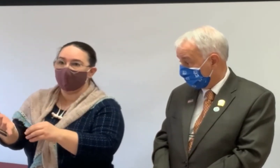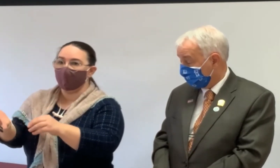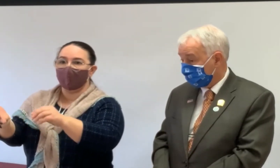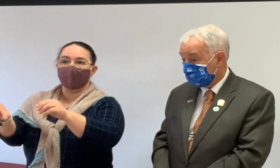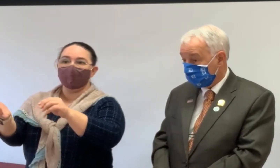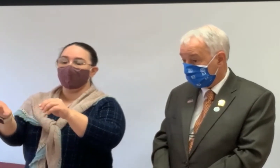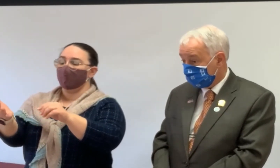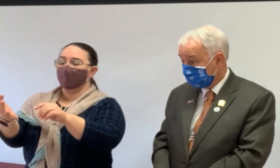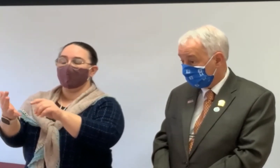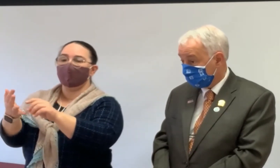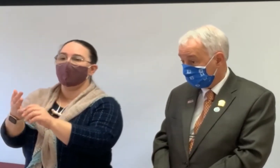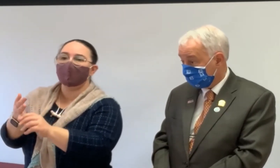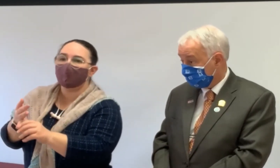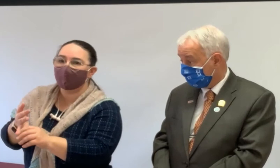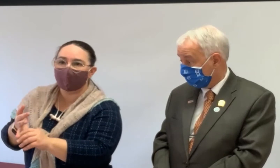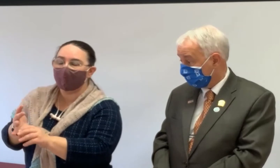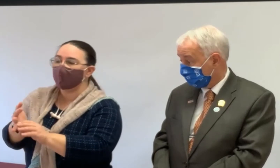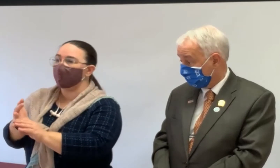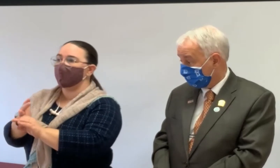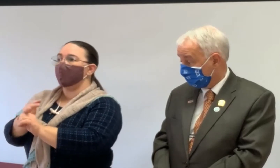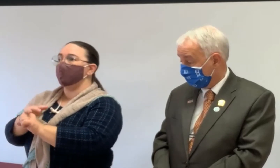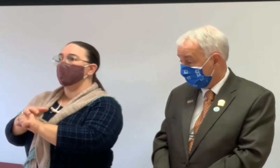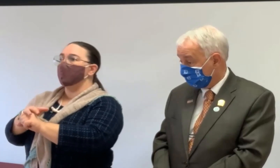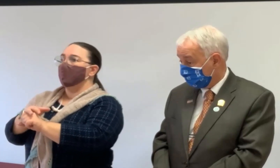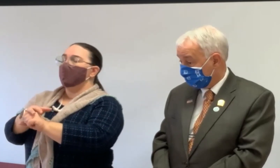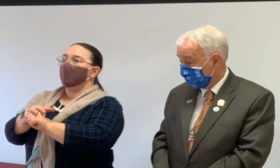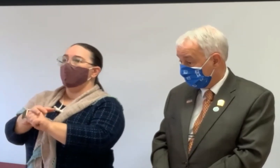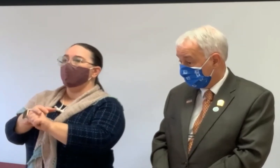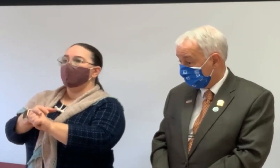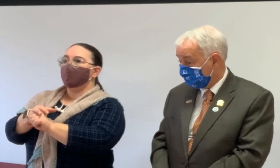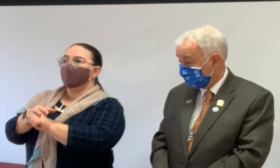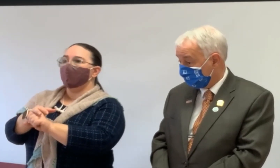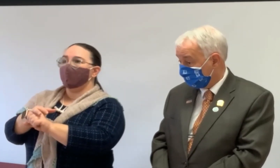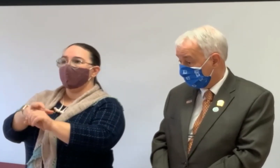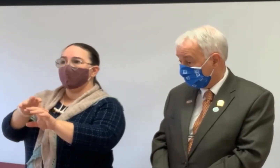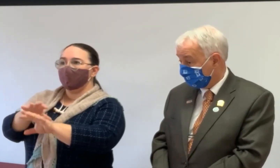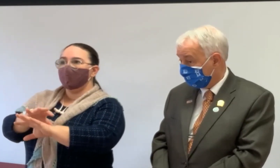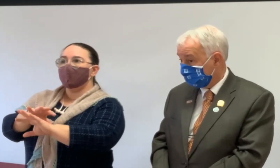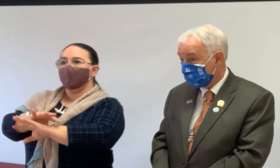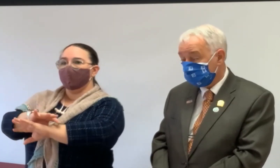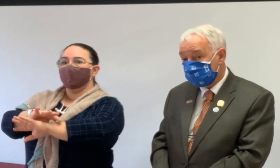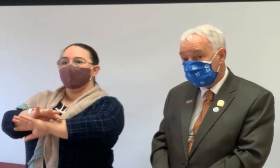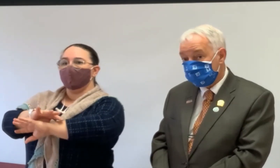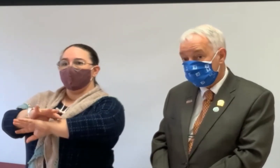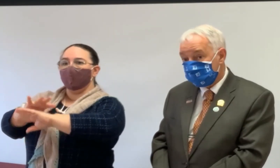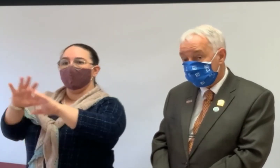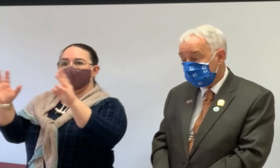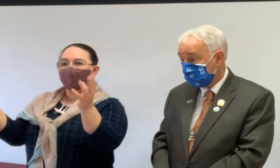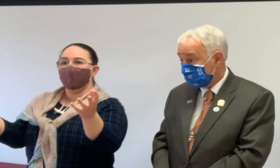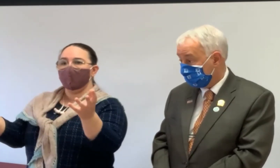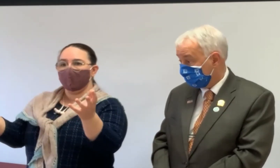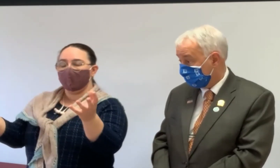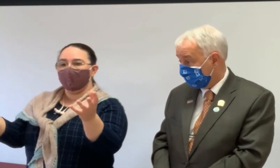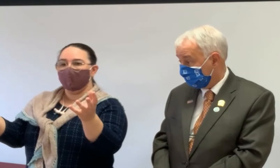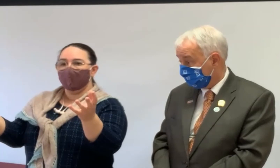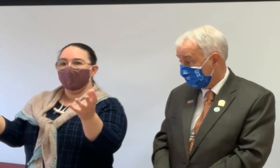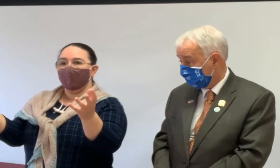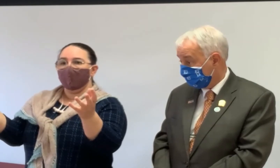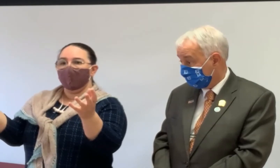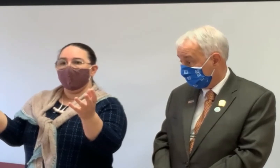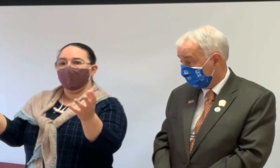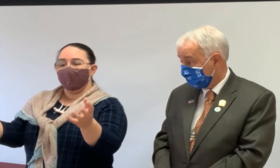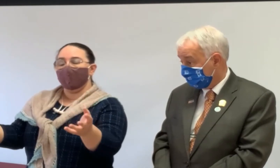also family who's involved in a financial advisor if you have one. Um, but you'd consider all your needs,